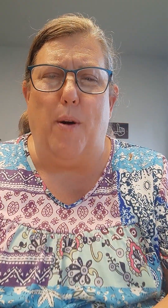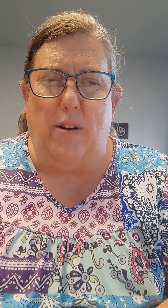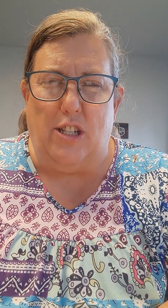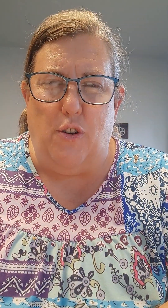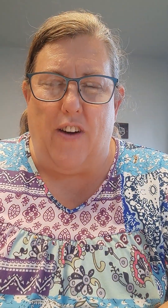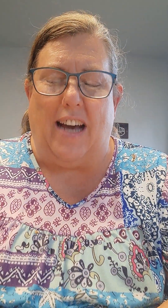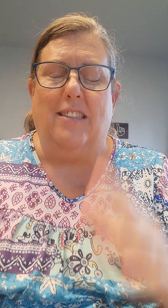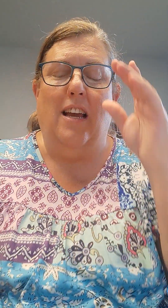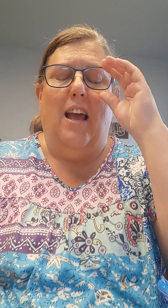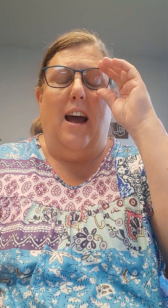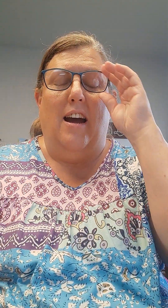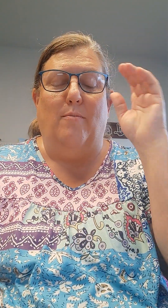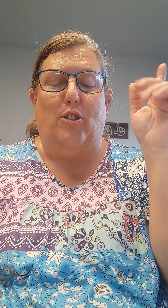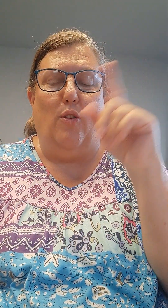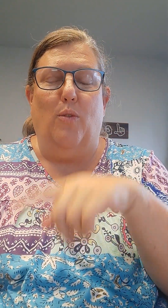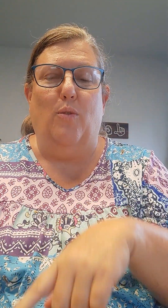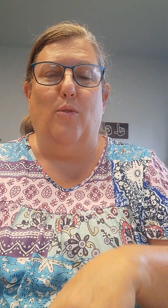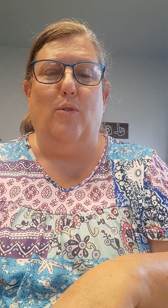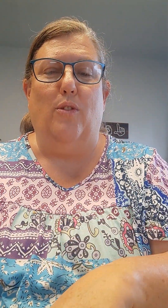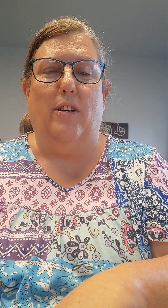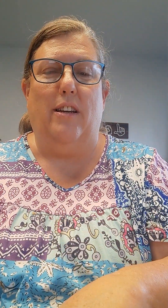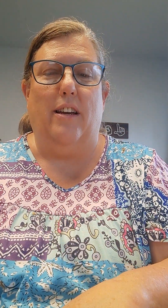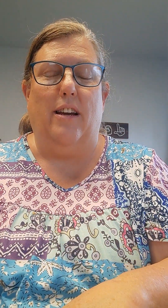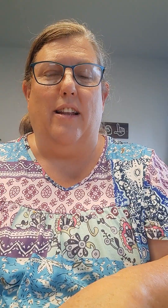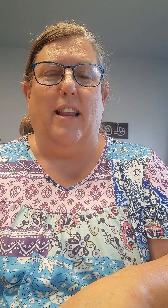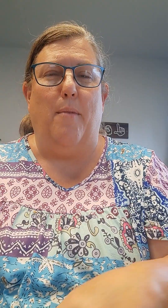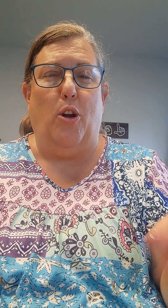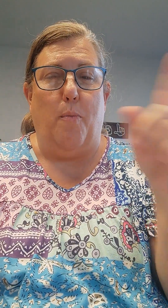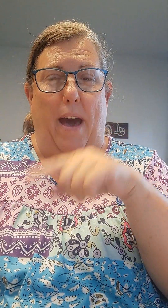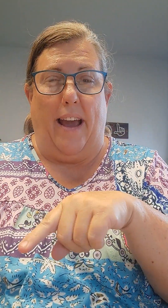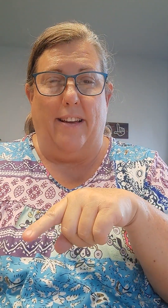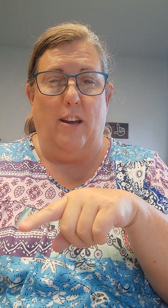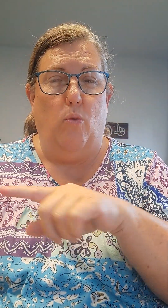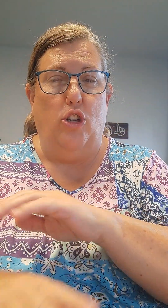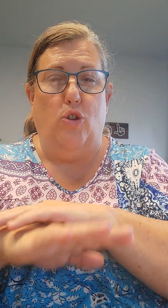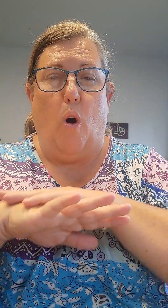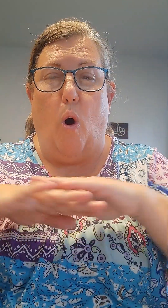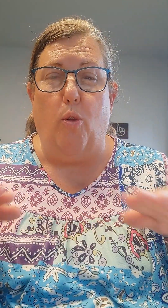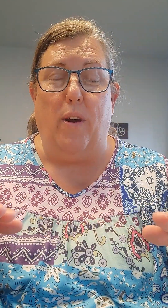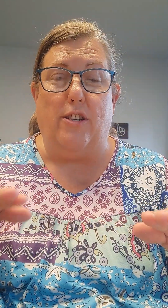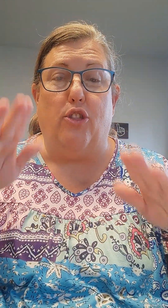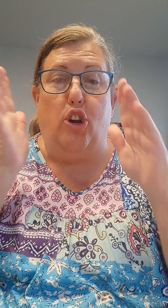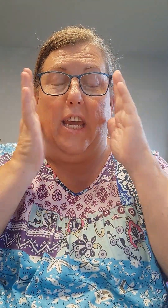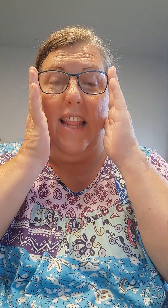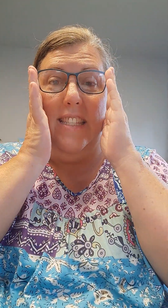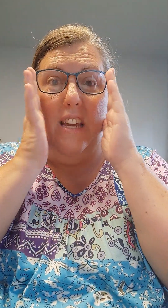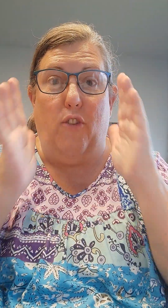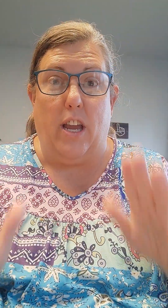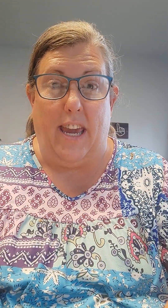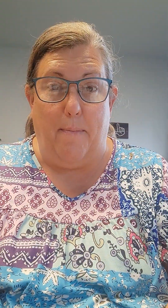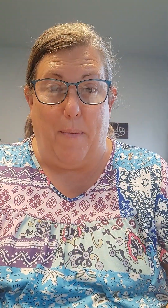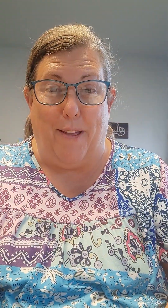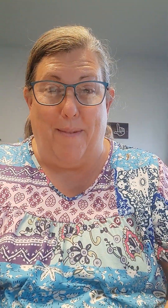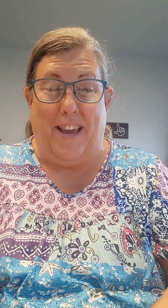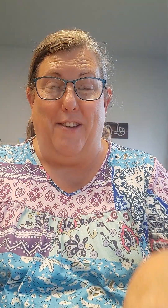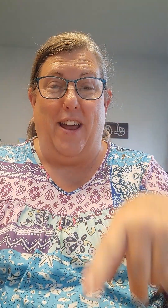I wasn't too fast. Um, so, I'm gonna go back. I'm gonna do all the way to thirty. Let's see if you can keep up with me. You ready?